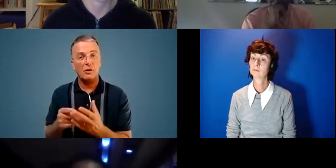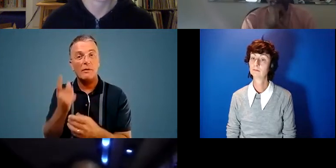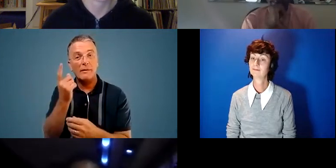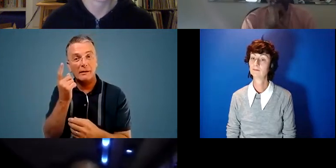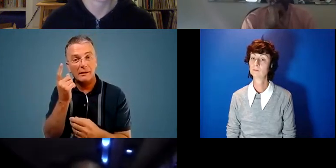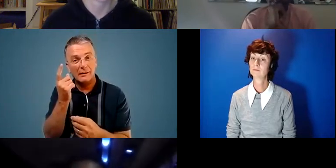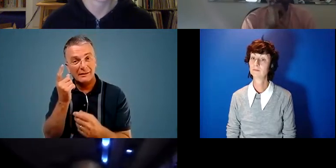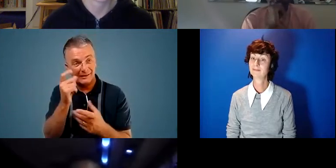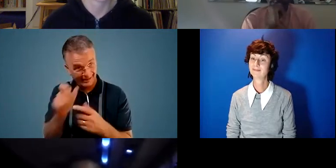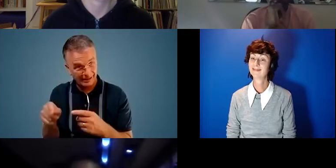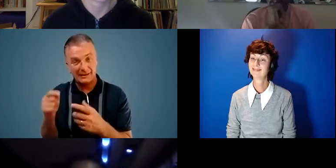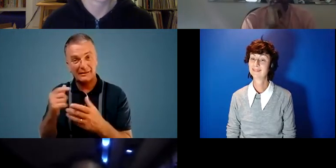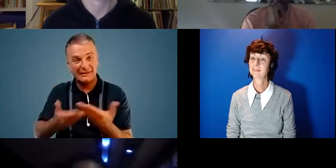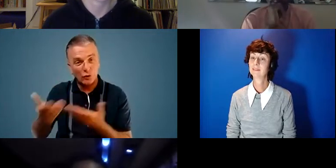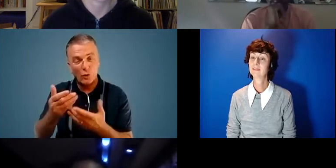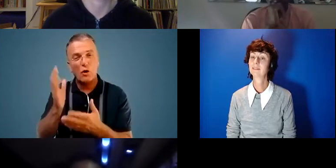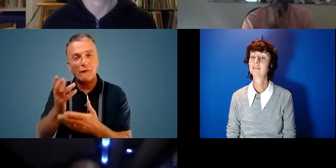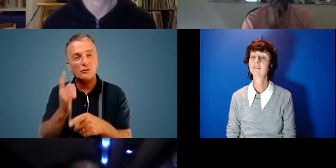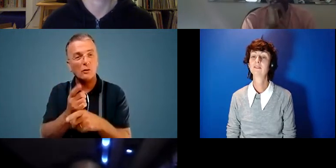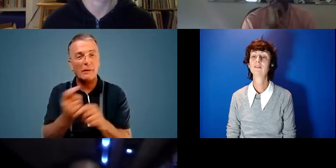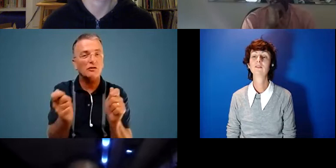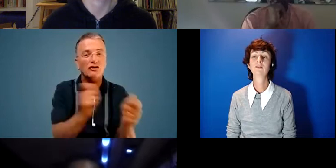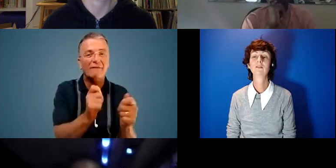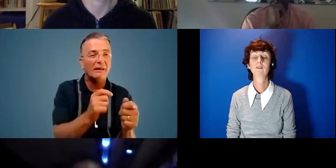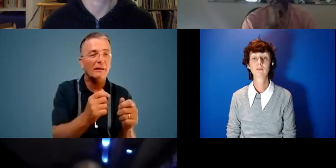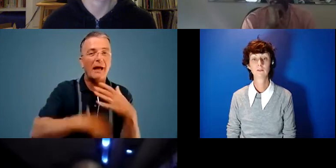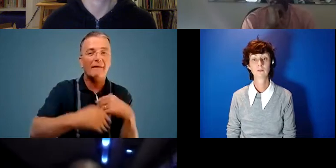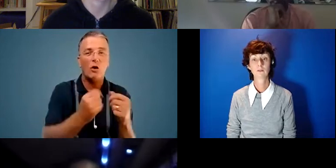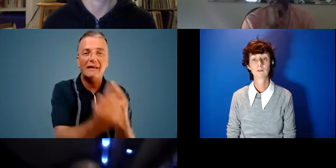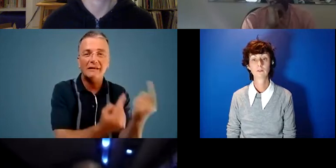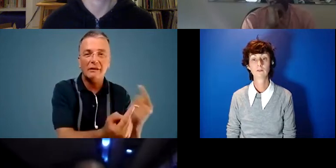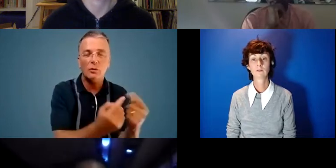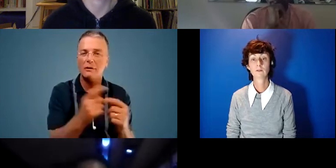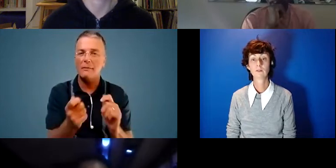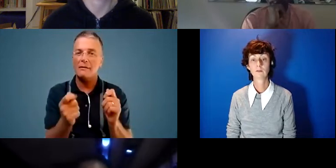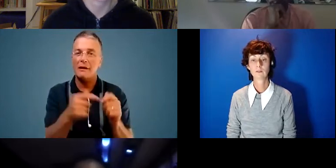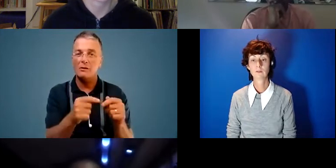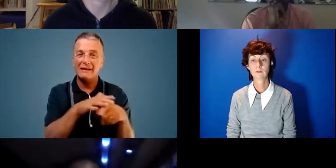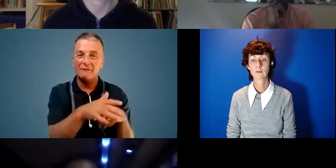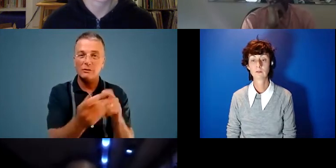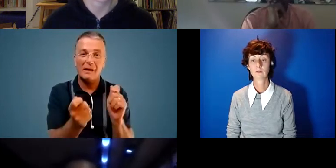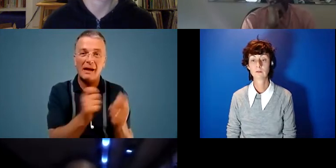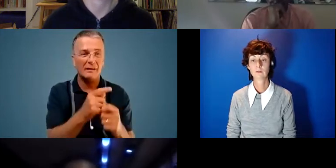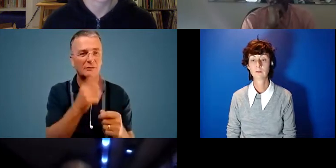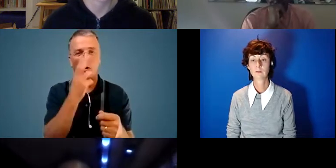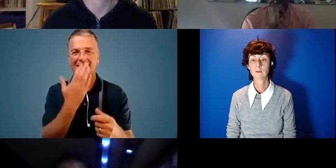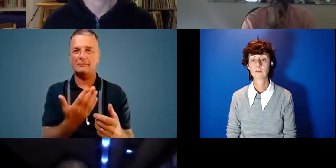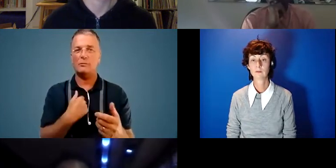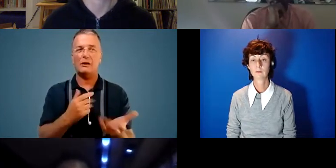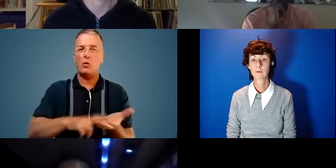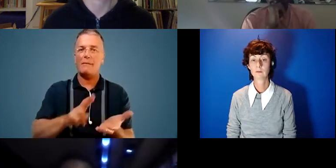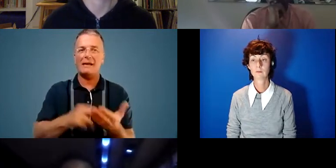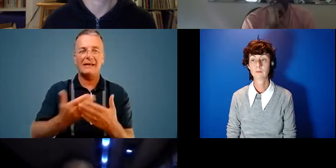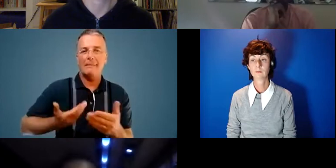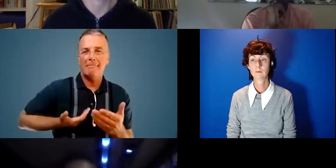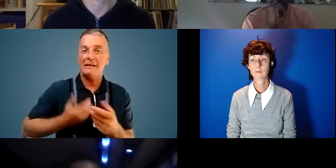often touches on influencing behavioural shifts in individuals, but these same behaviours influence what we deem to be a normality in business and in governance also.